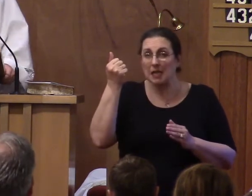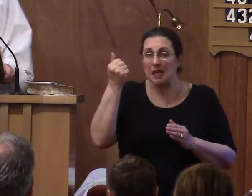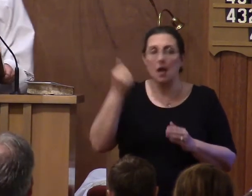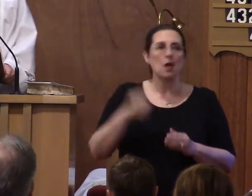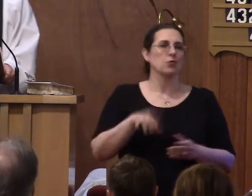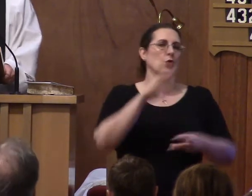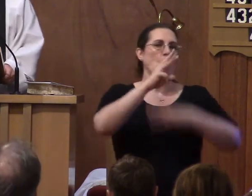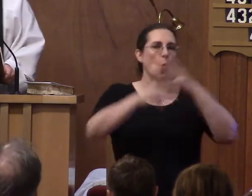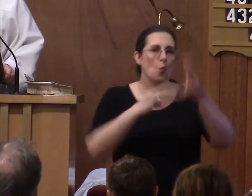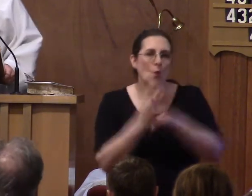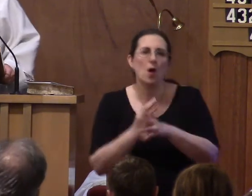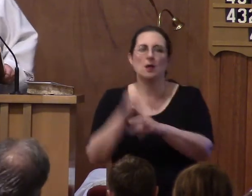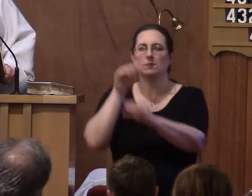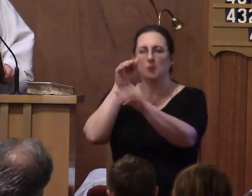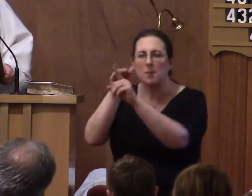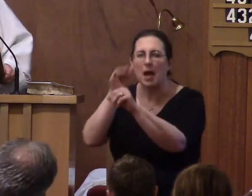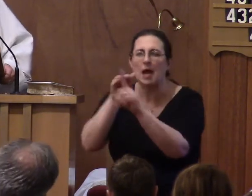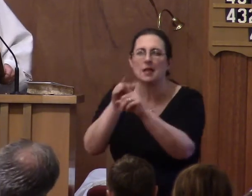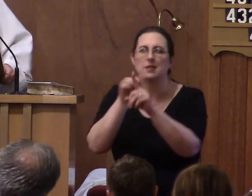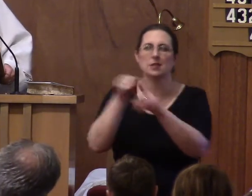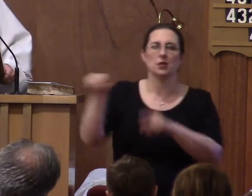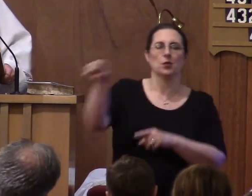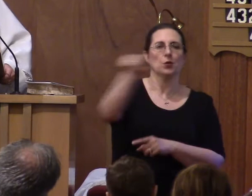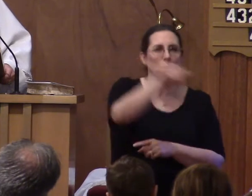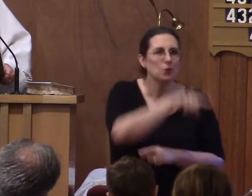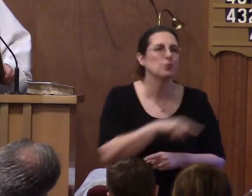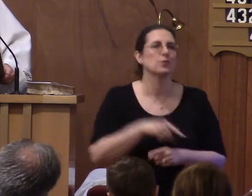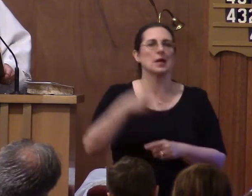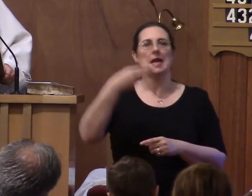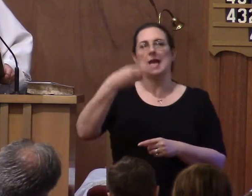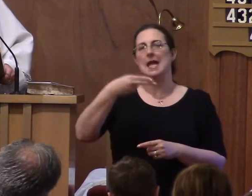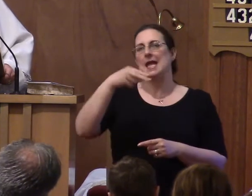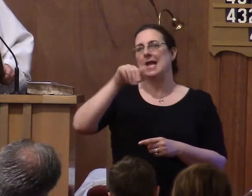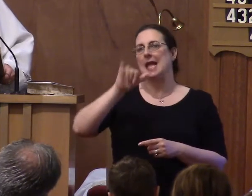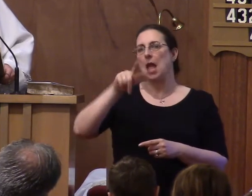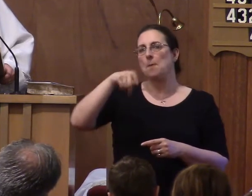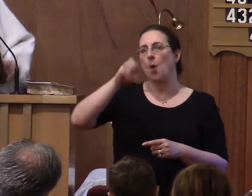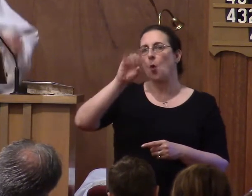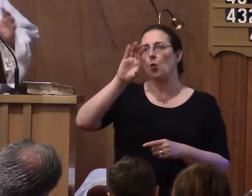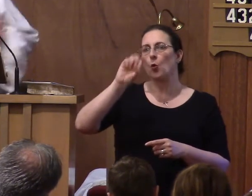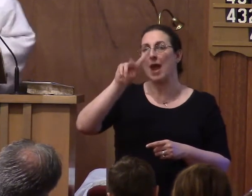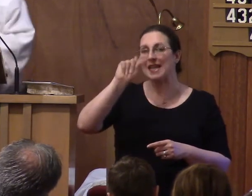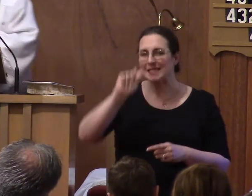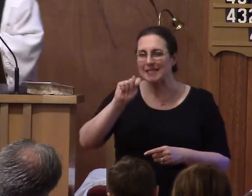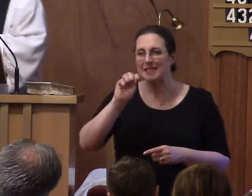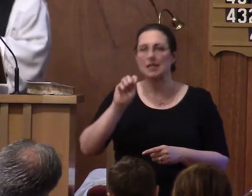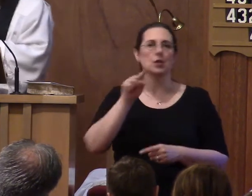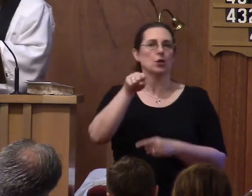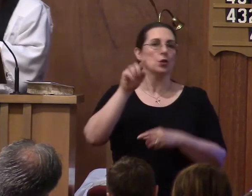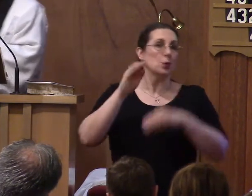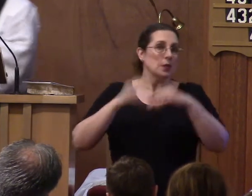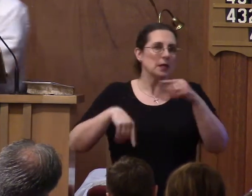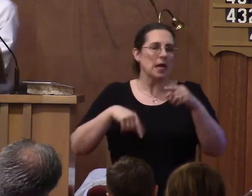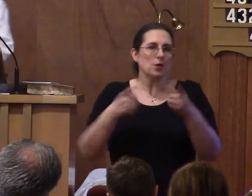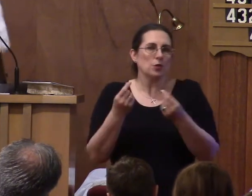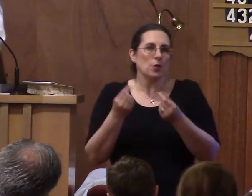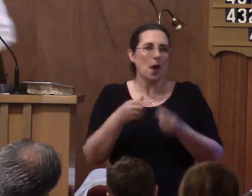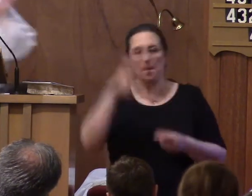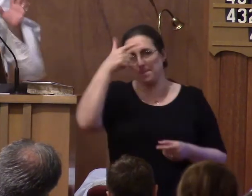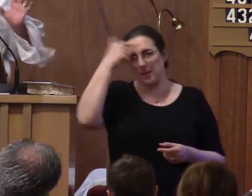big a hypocrite you are. And there's nothing you can do in this place, nothing you can do because the devil won't let you crawl your